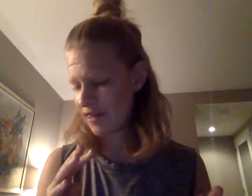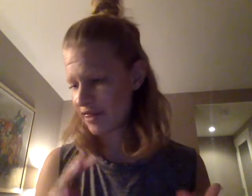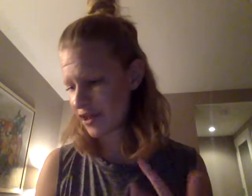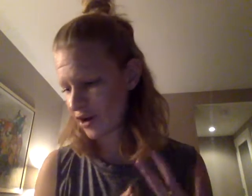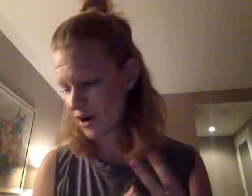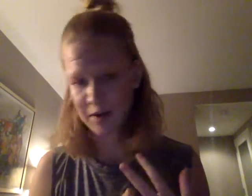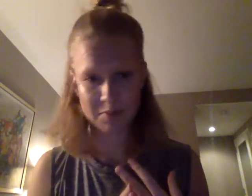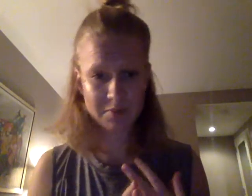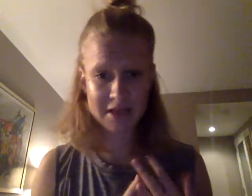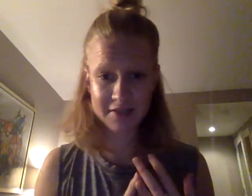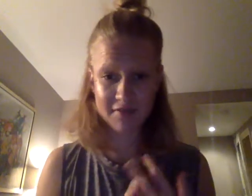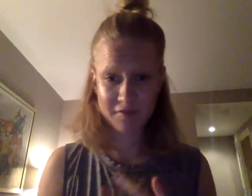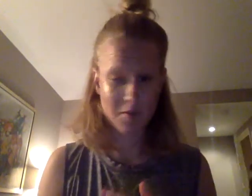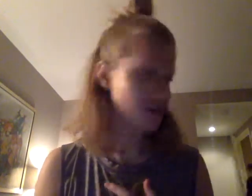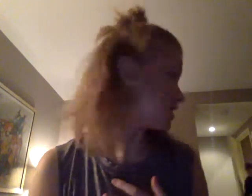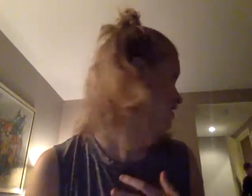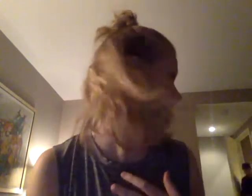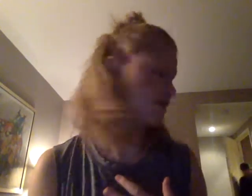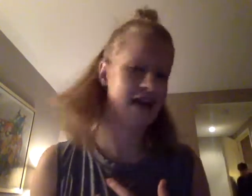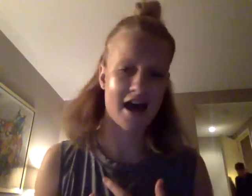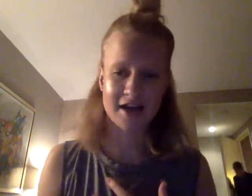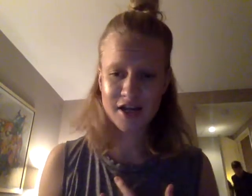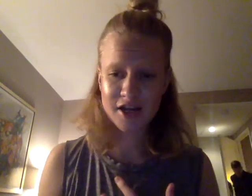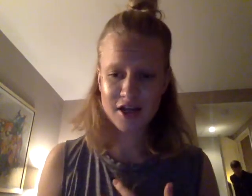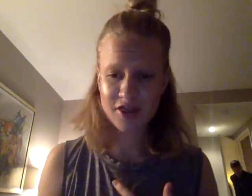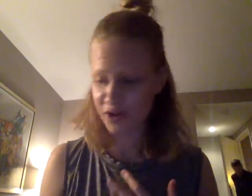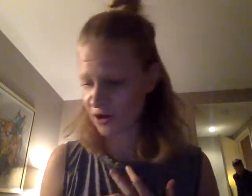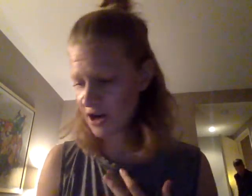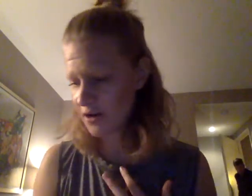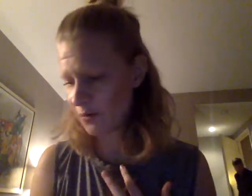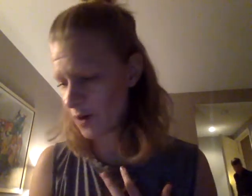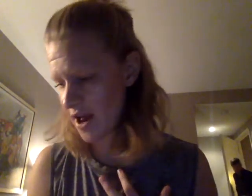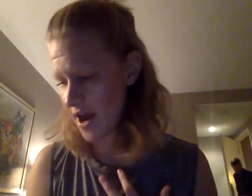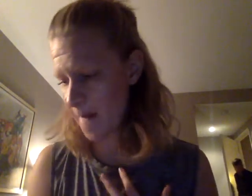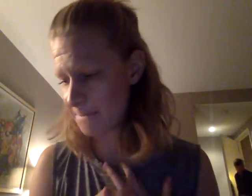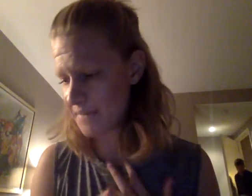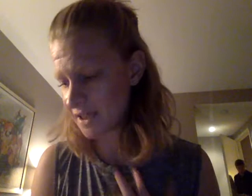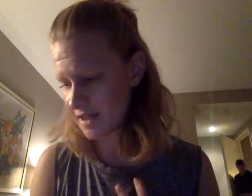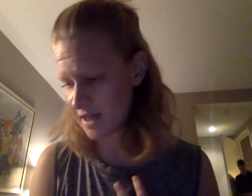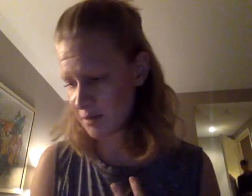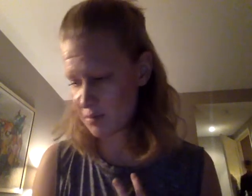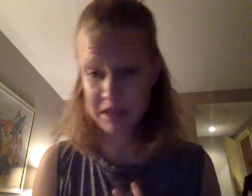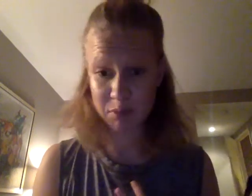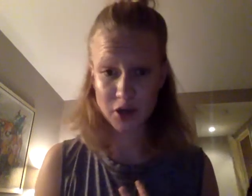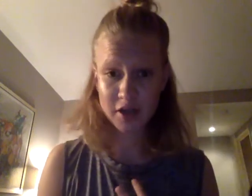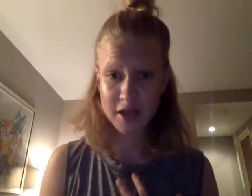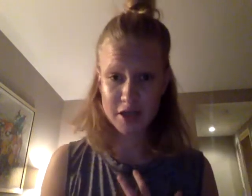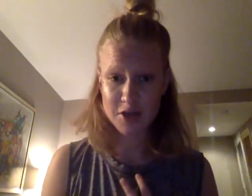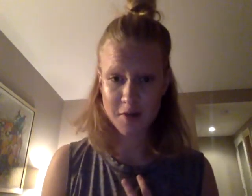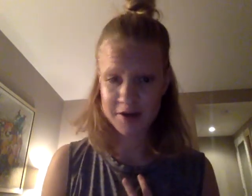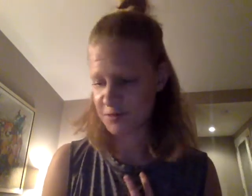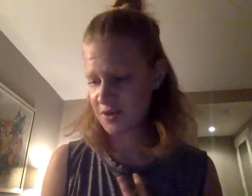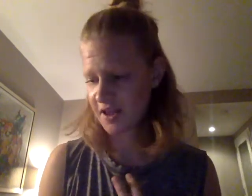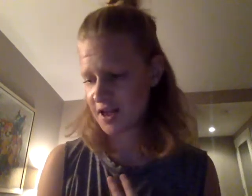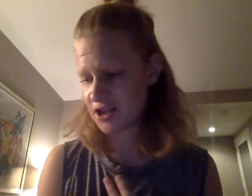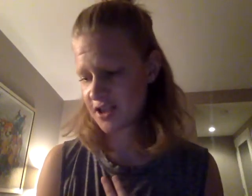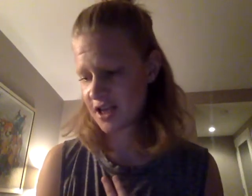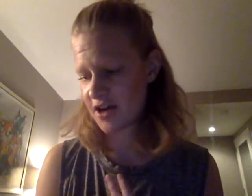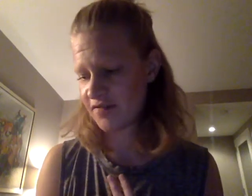the third piece of information is that 31 million people in the U.S. between the ages of